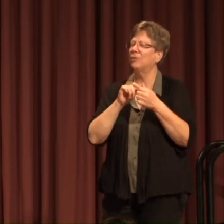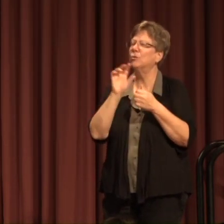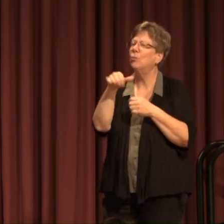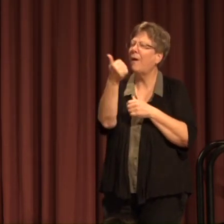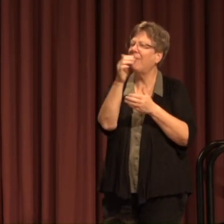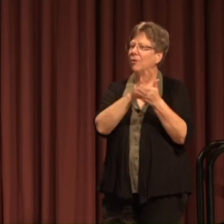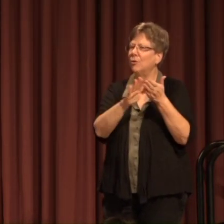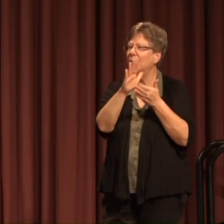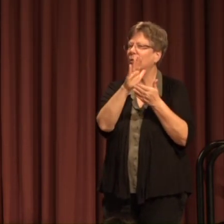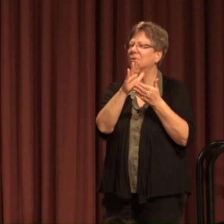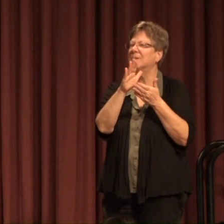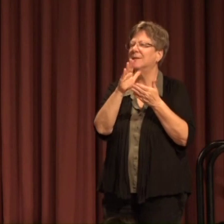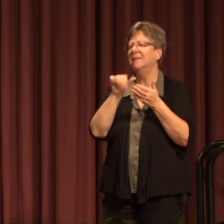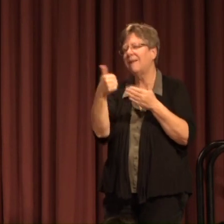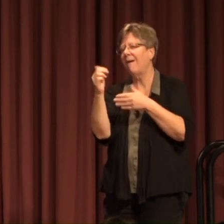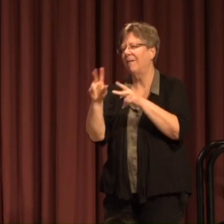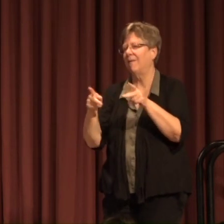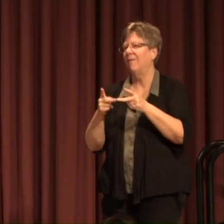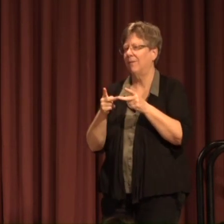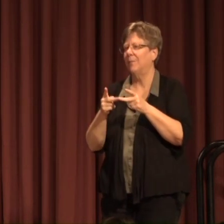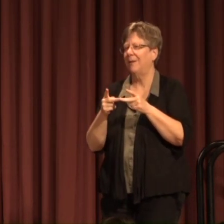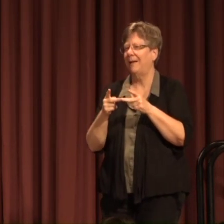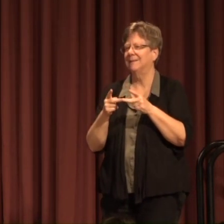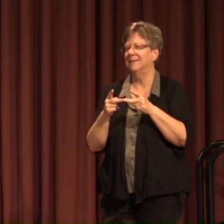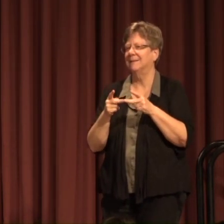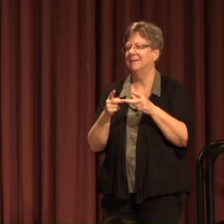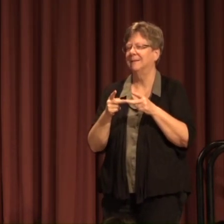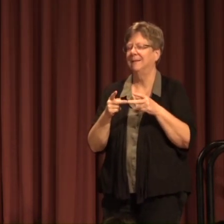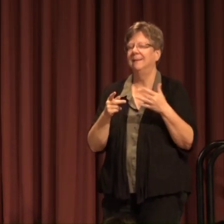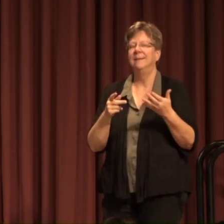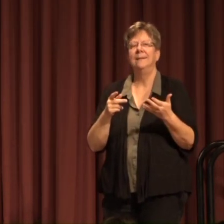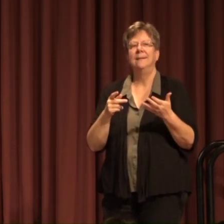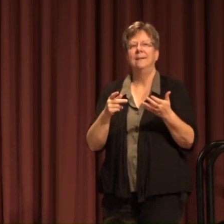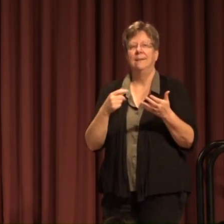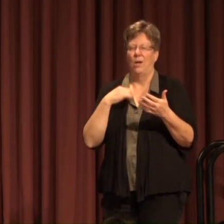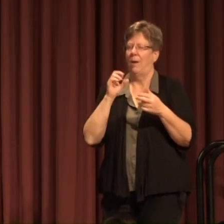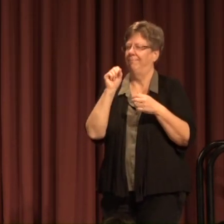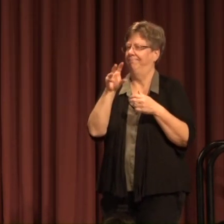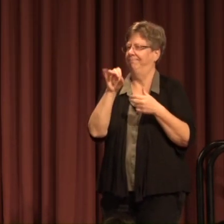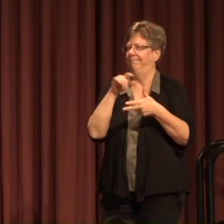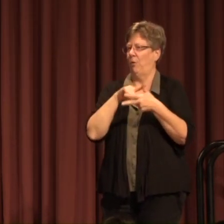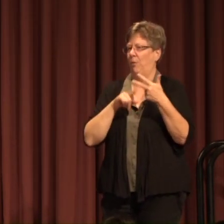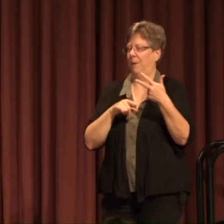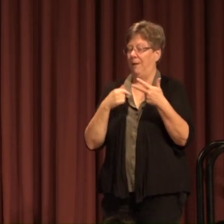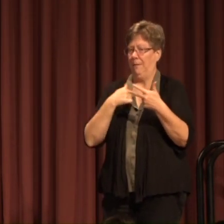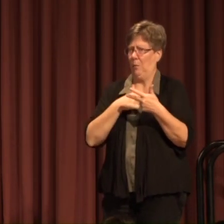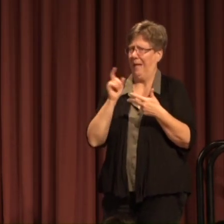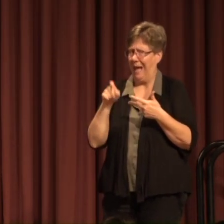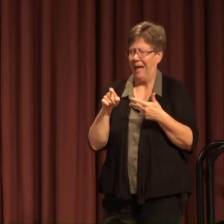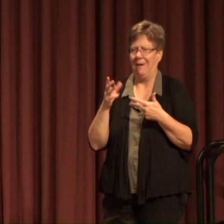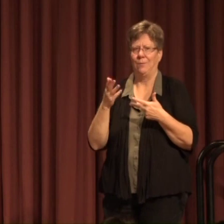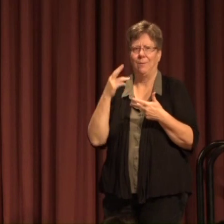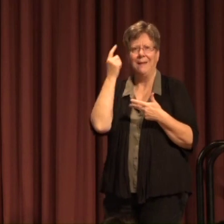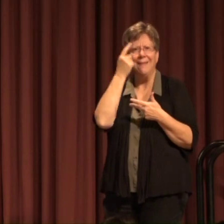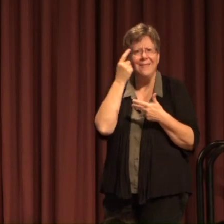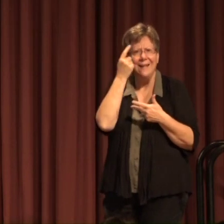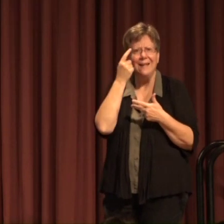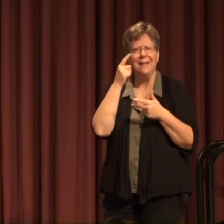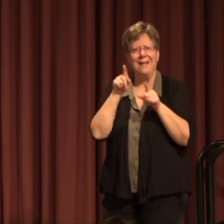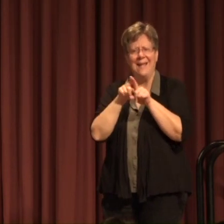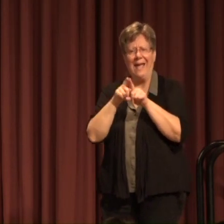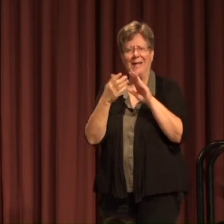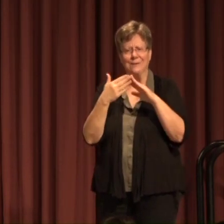universities And places And let me just mention Question 3 We have to be thinking As